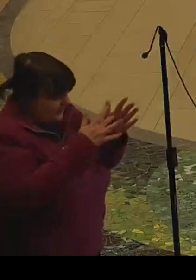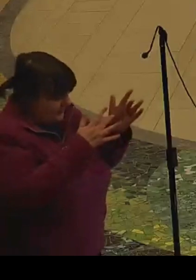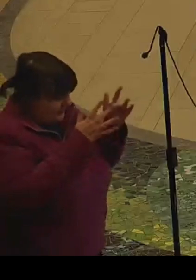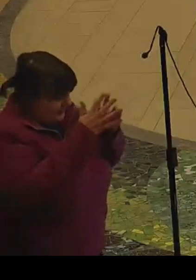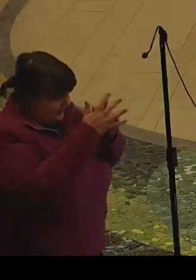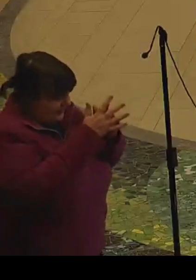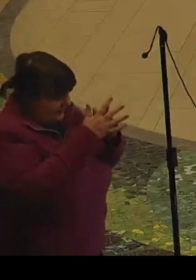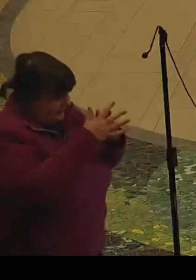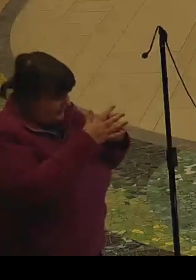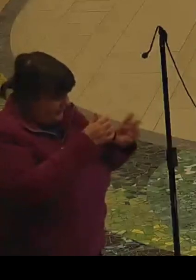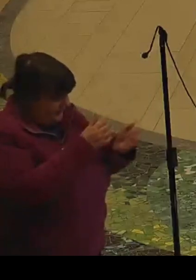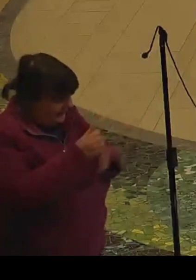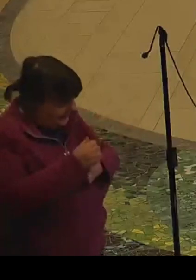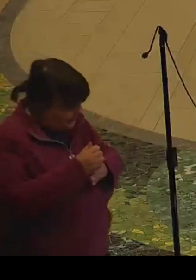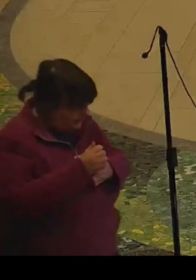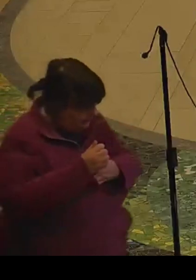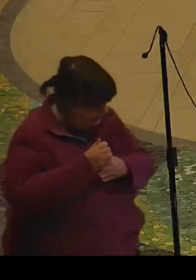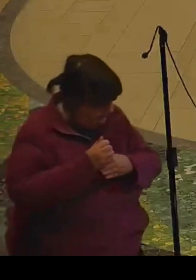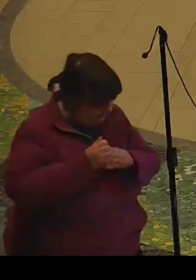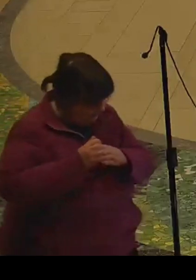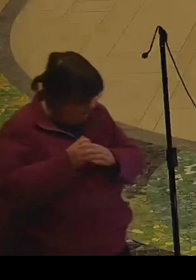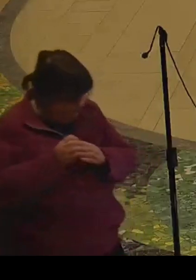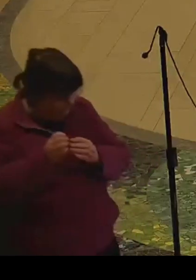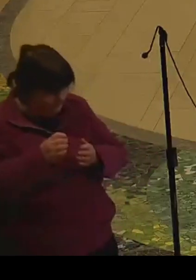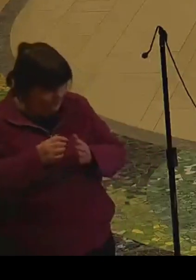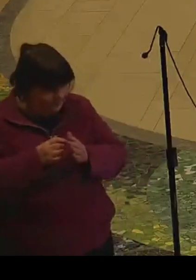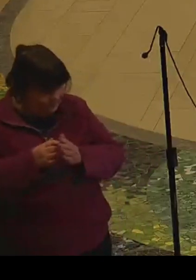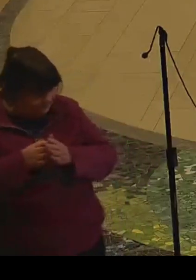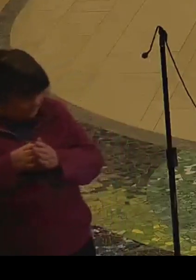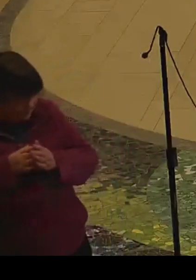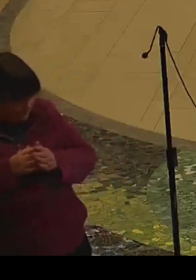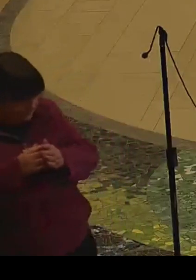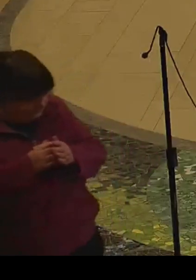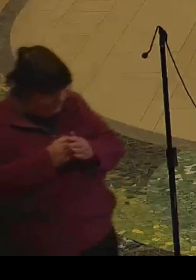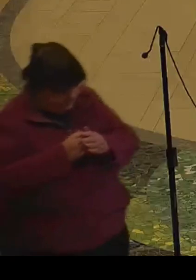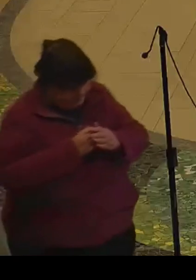Jesus. Jesus.